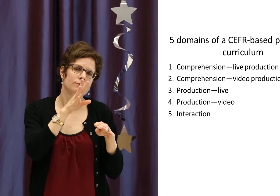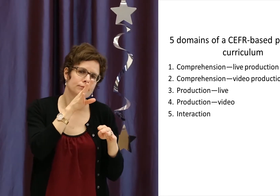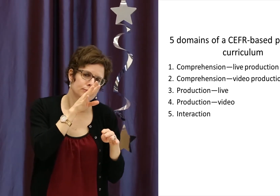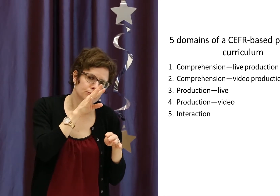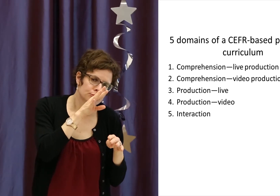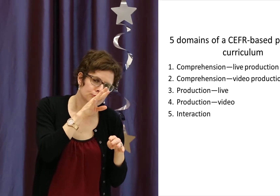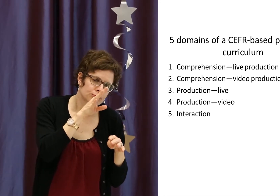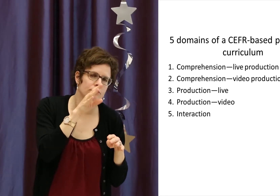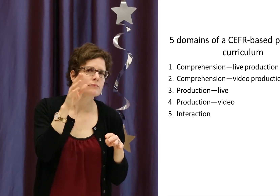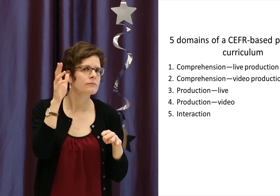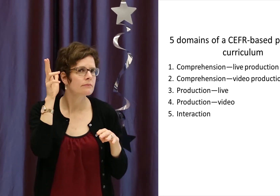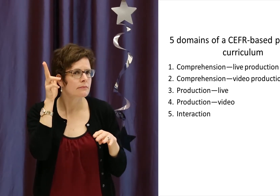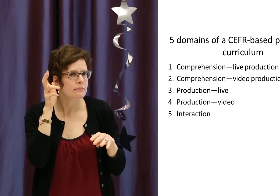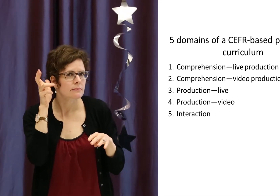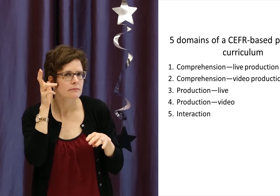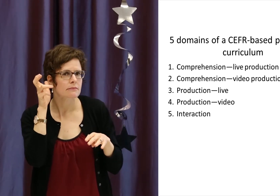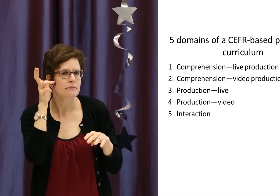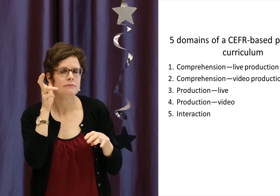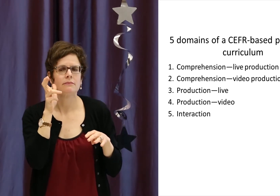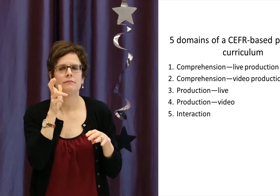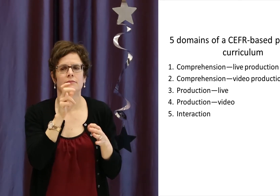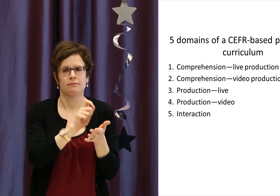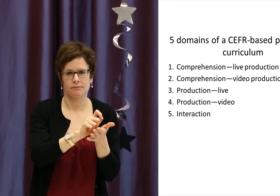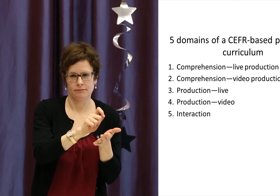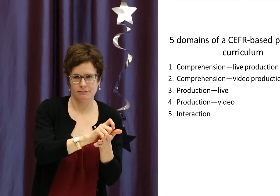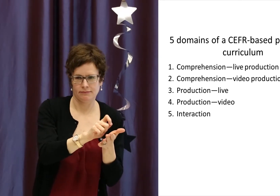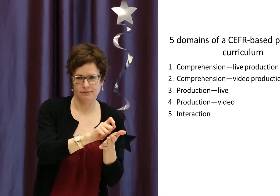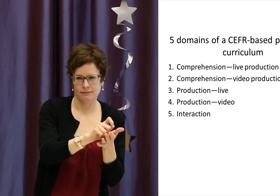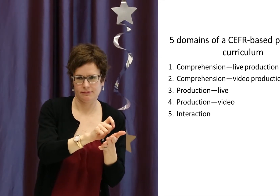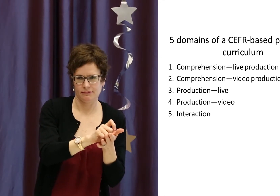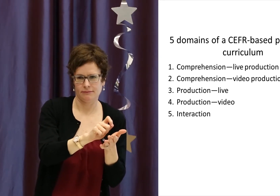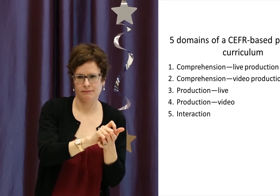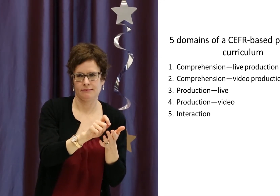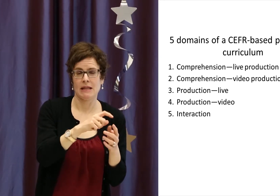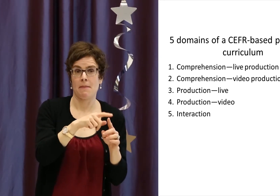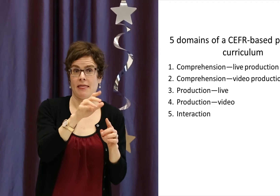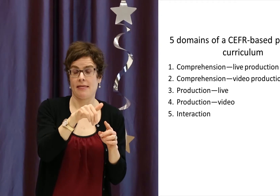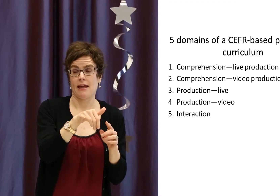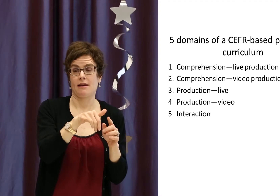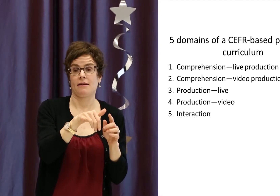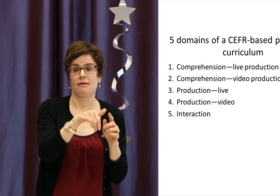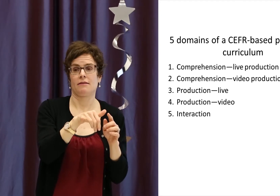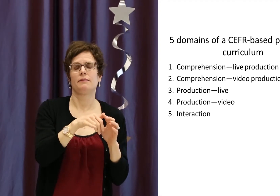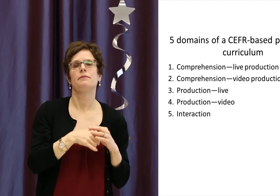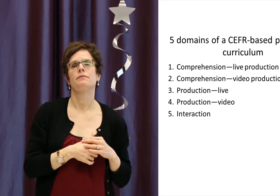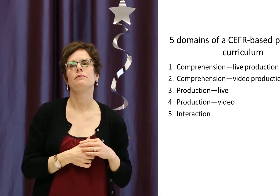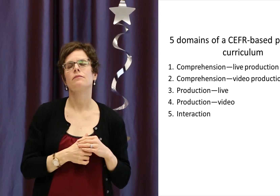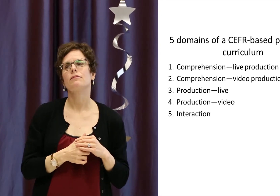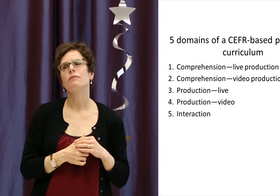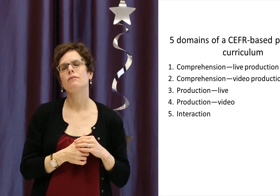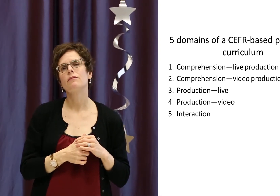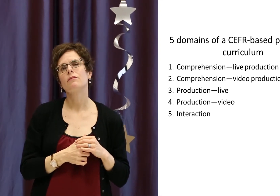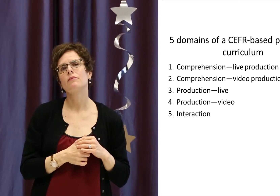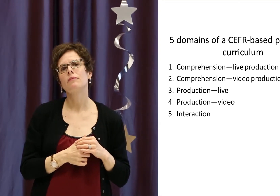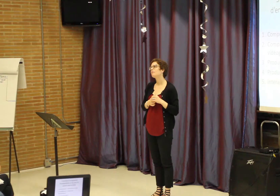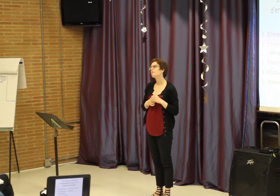There are a number of skill areas for the spoken language CEFR use. Spoken